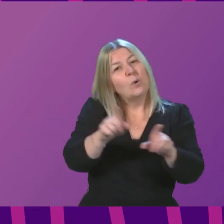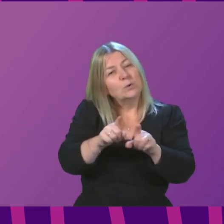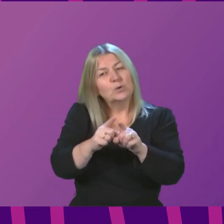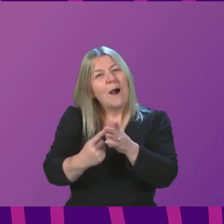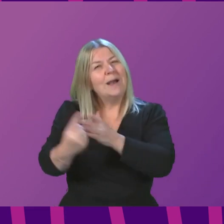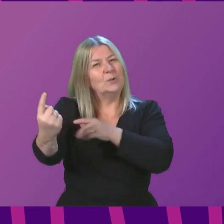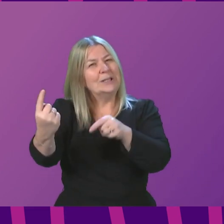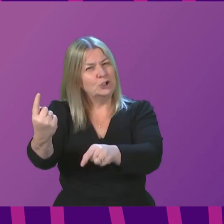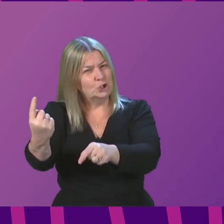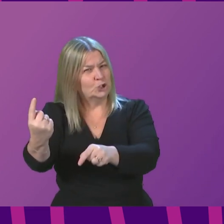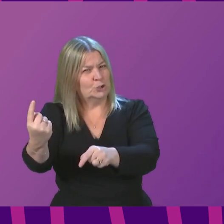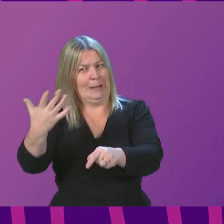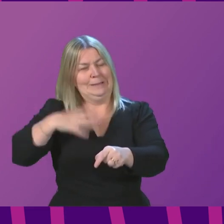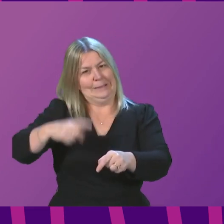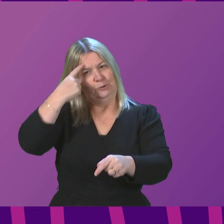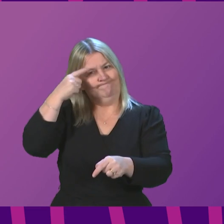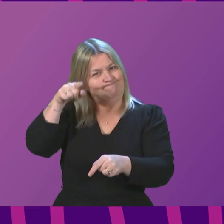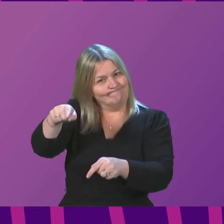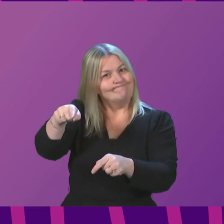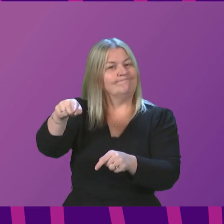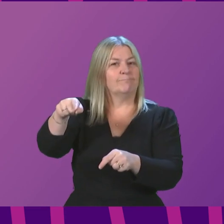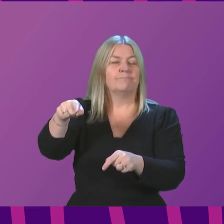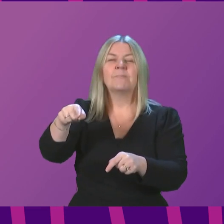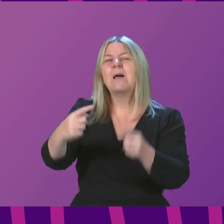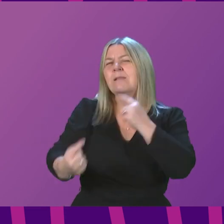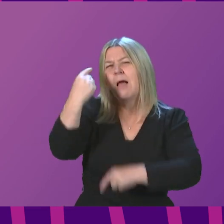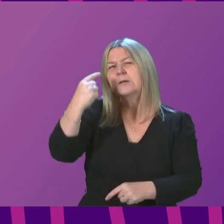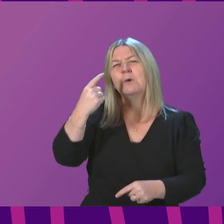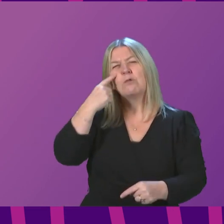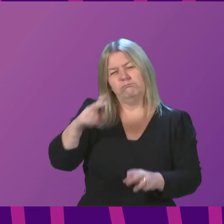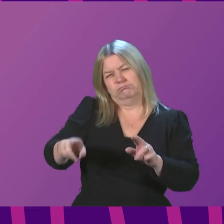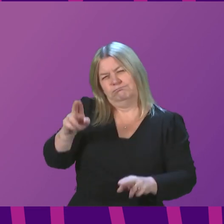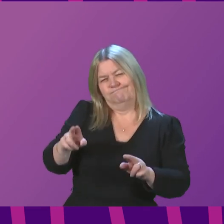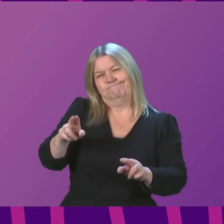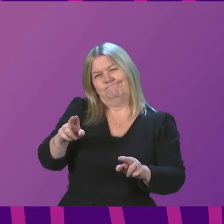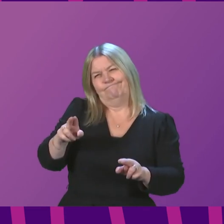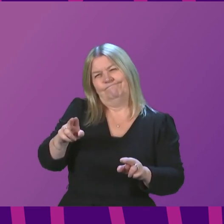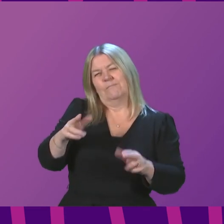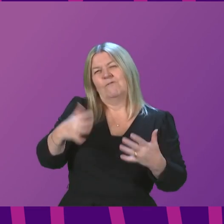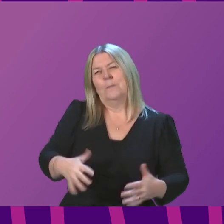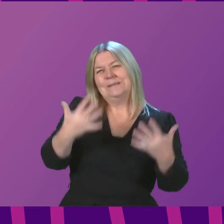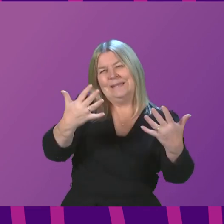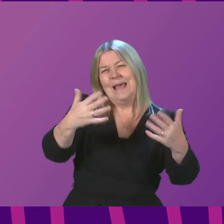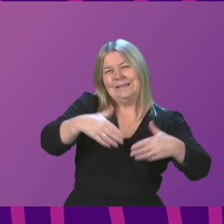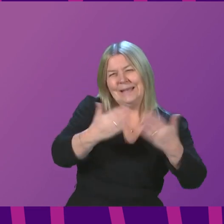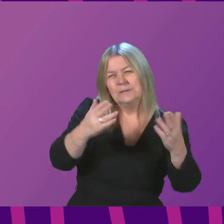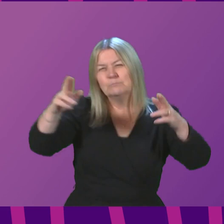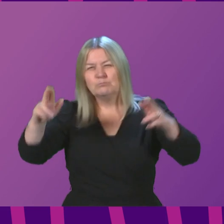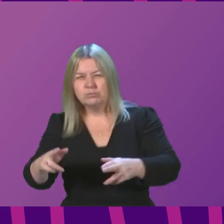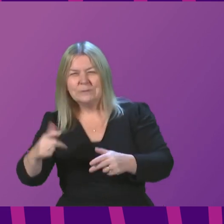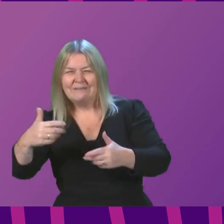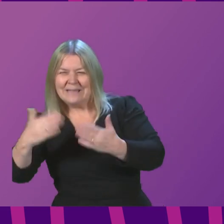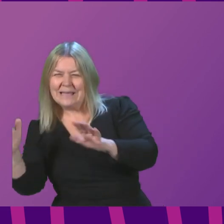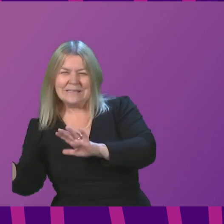are proportionate. I indicated last week that we were weighing the risks and benefits of shortening the isolation period for index cases